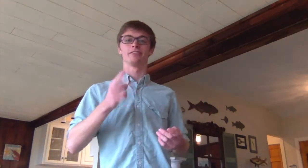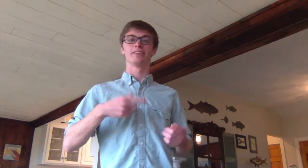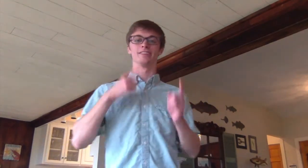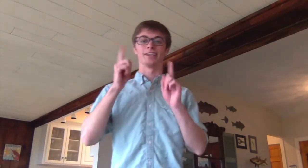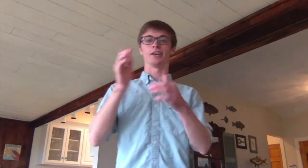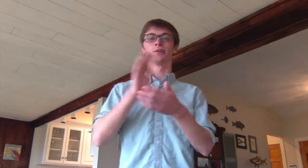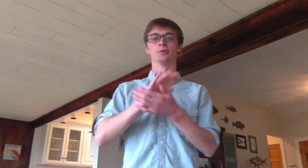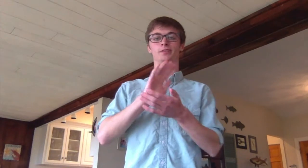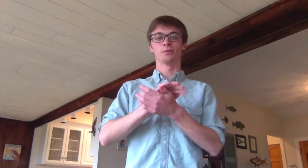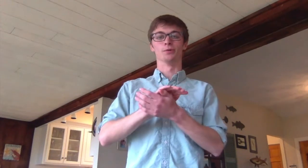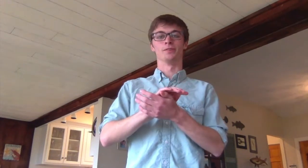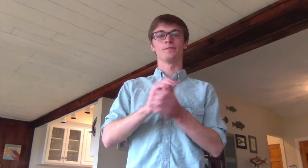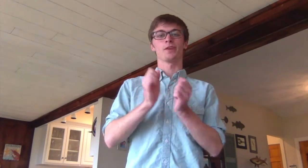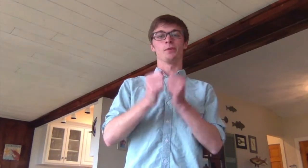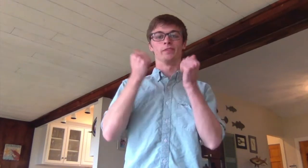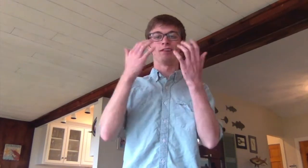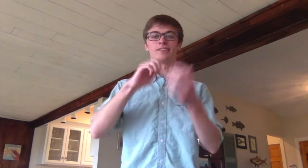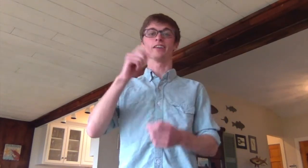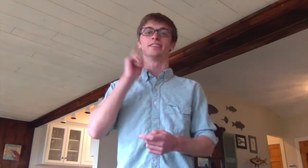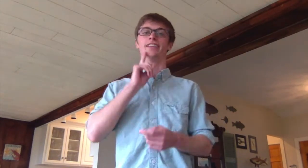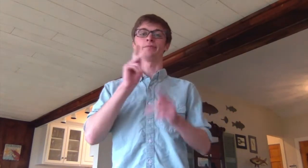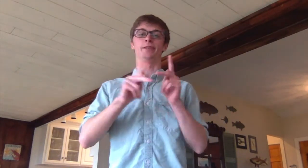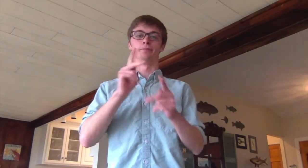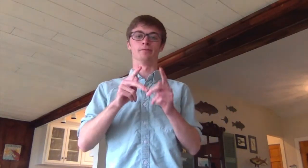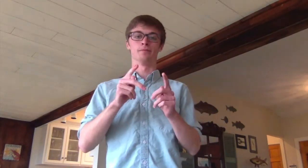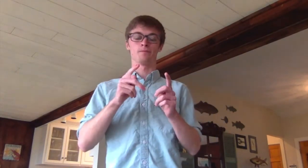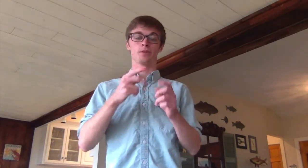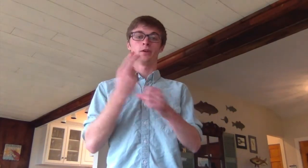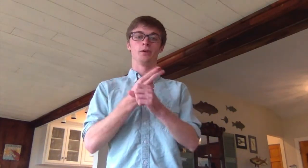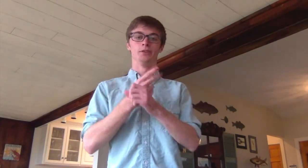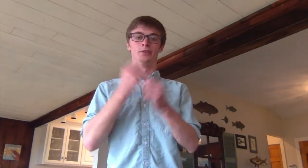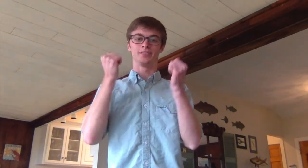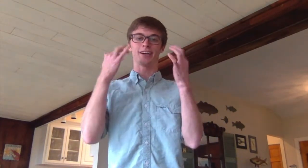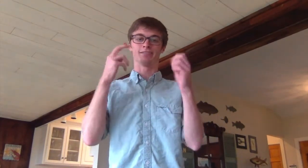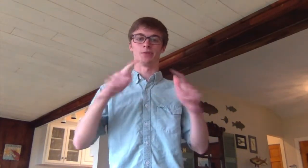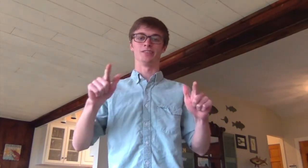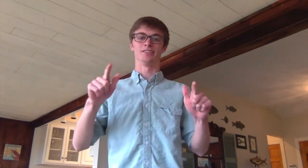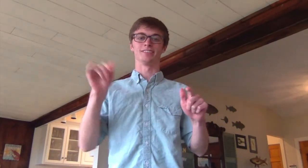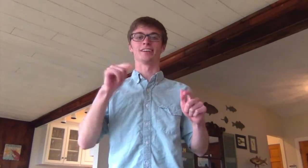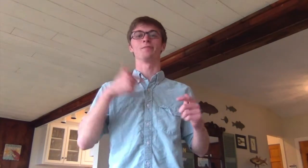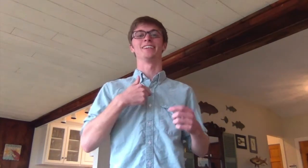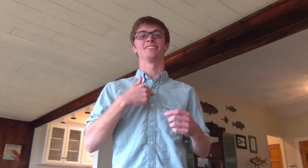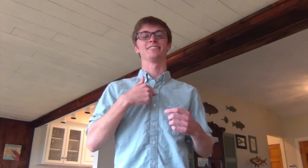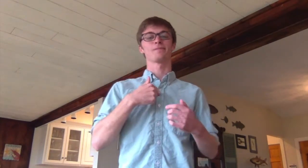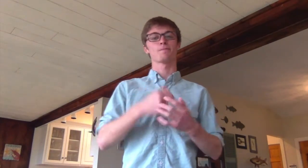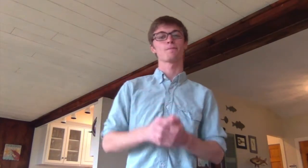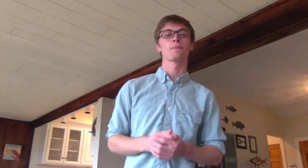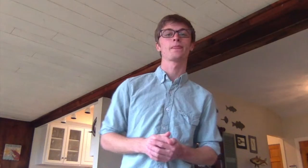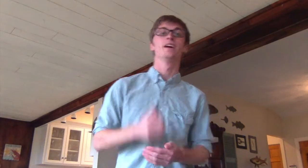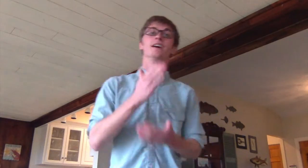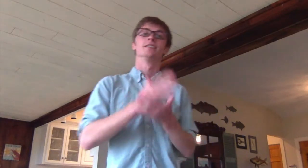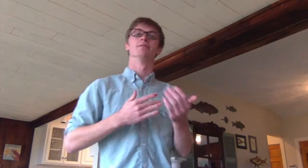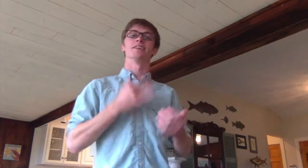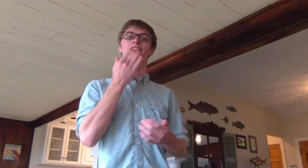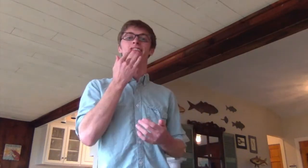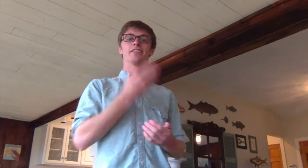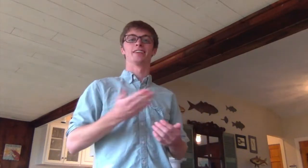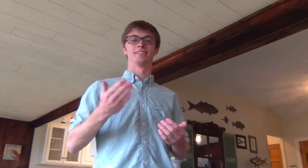of hearing and I go to a school with a lot of other deaf people who use sign language just like me some of my favorite things